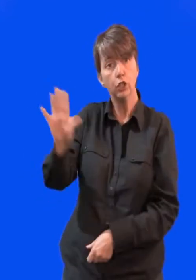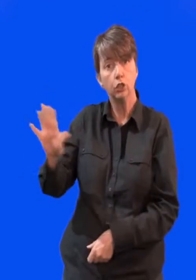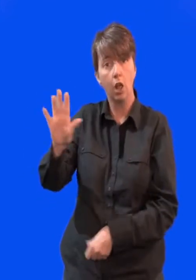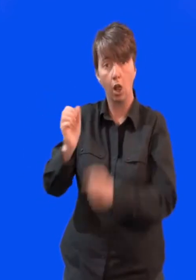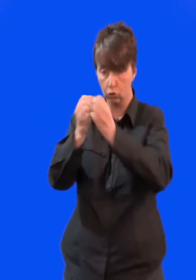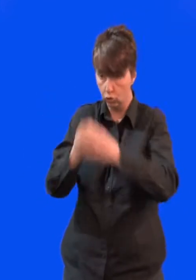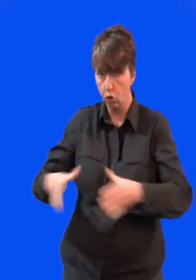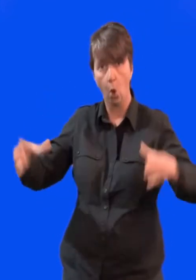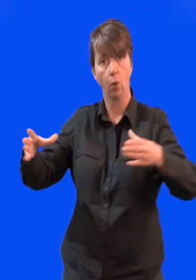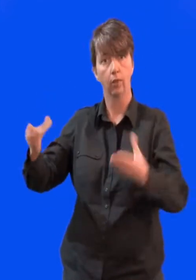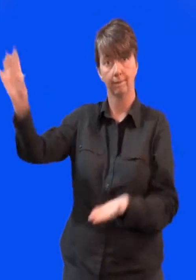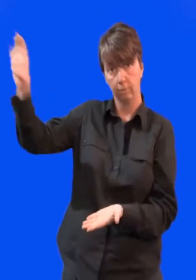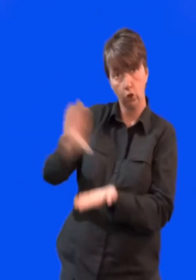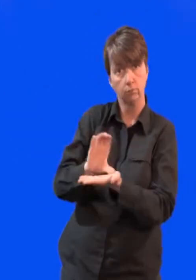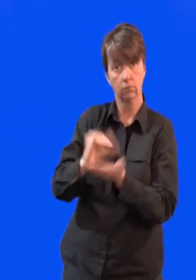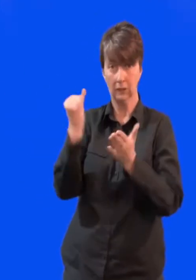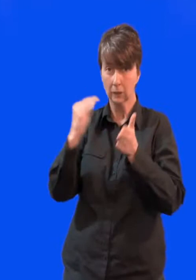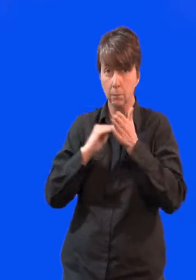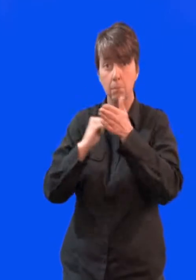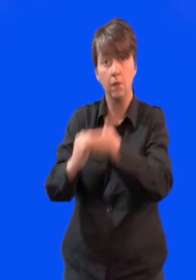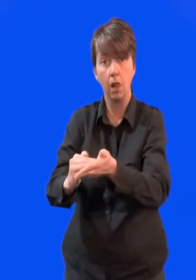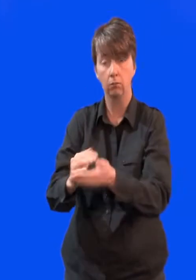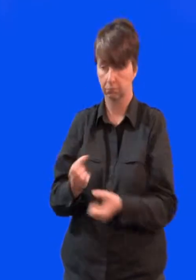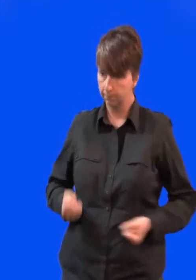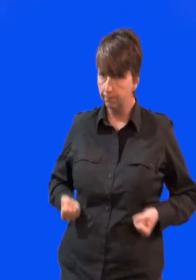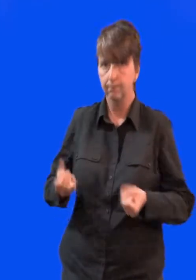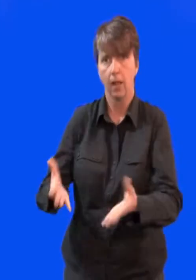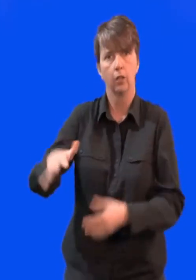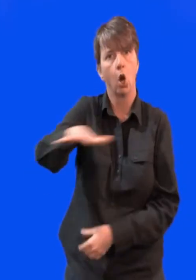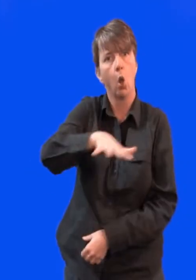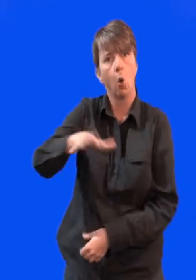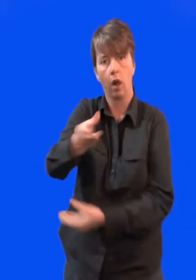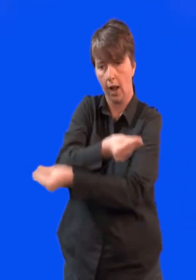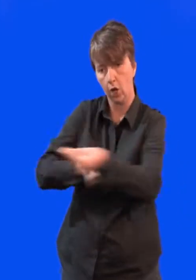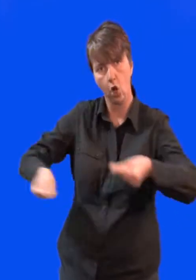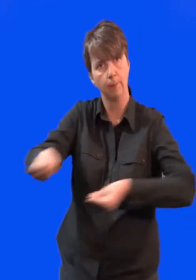year our council got over 6 million pounds of investment. From the regional growth fund.